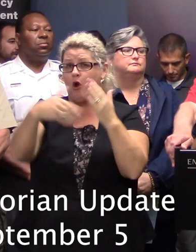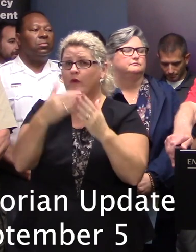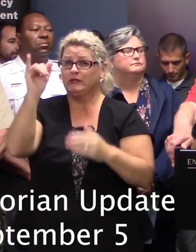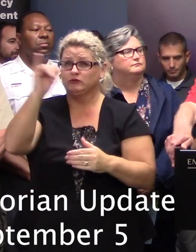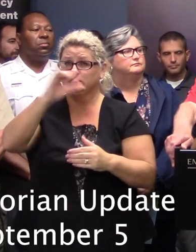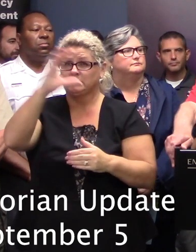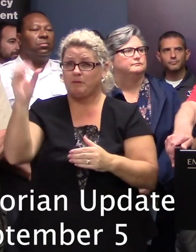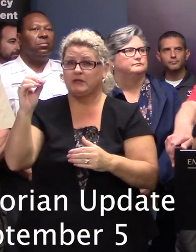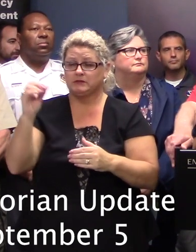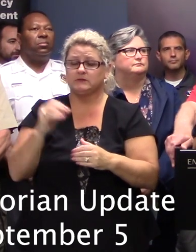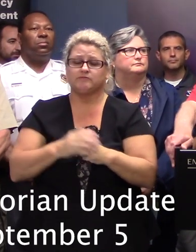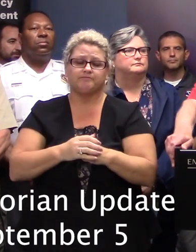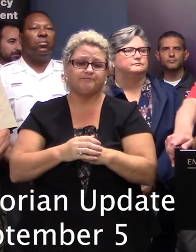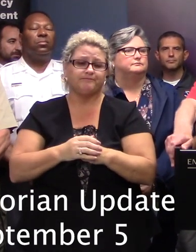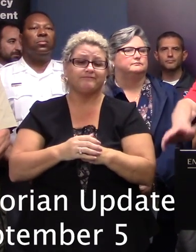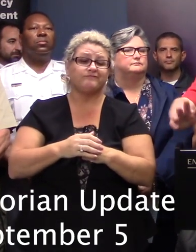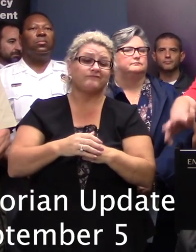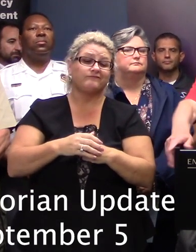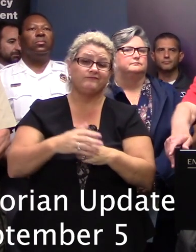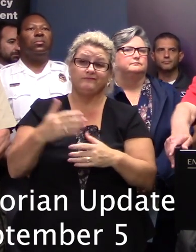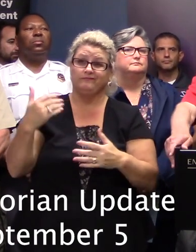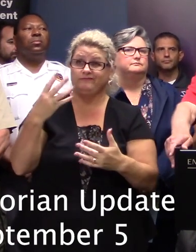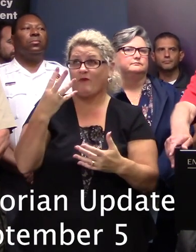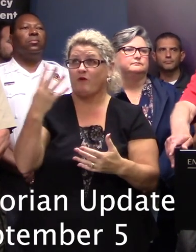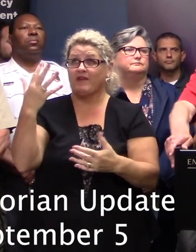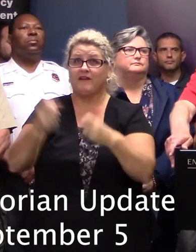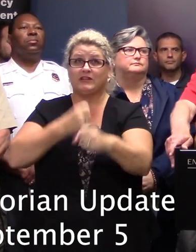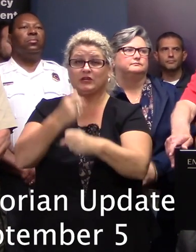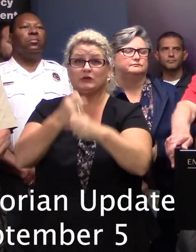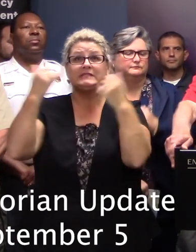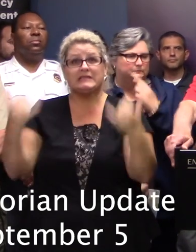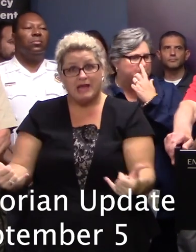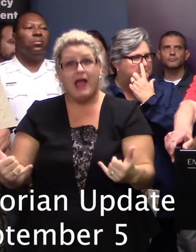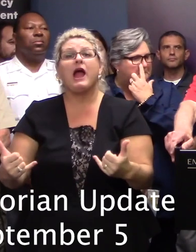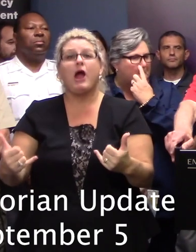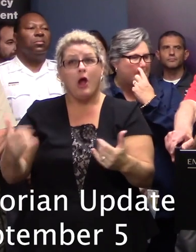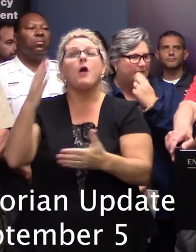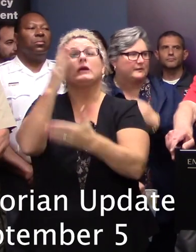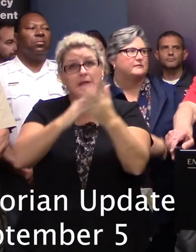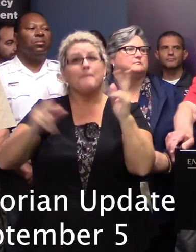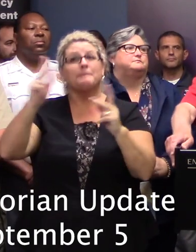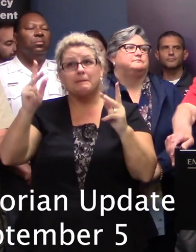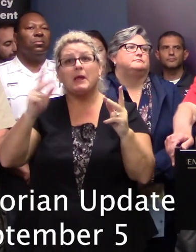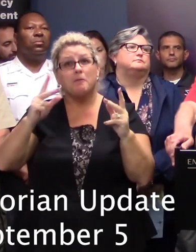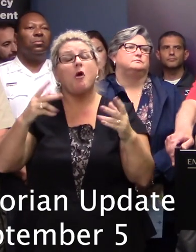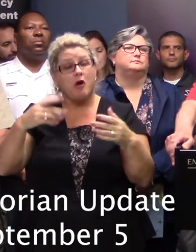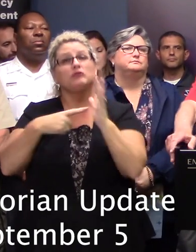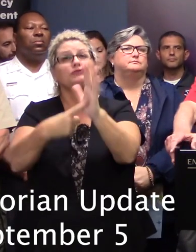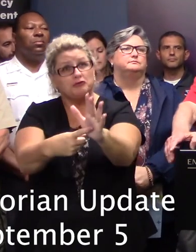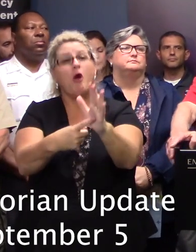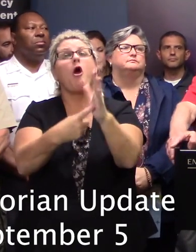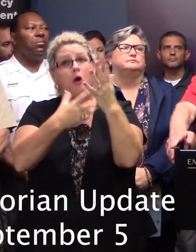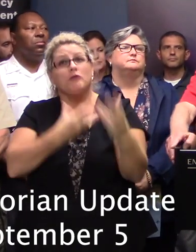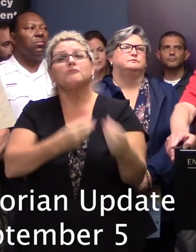these events we've seen over the last four or five years have brought out the best in people, but they sometimes bring out the worst